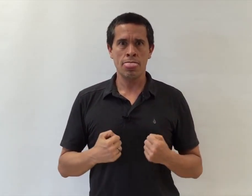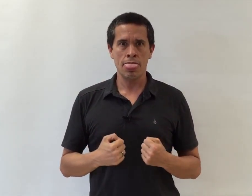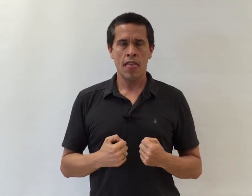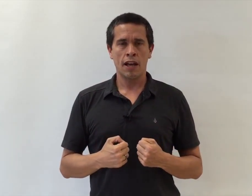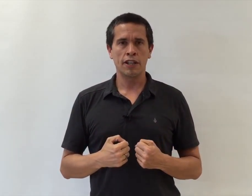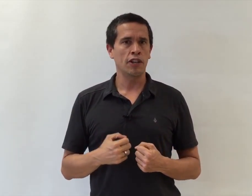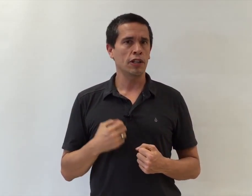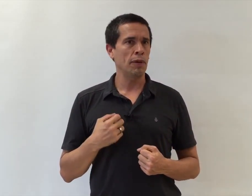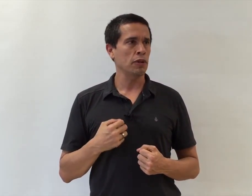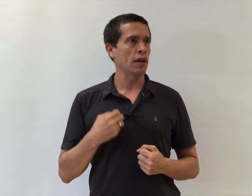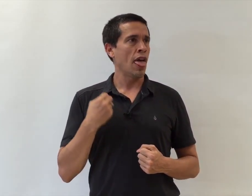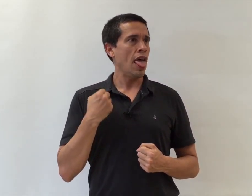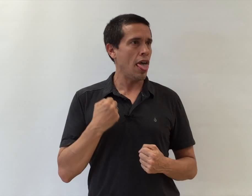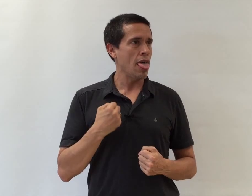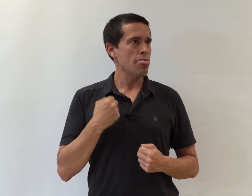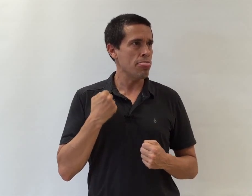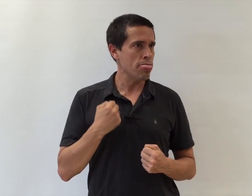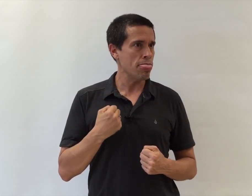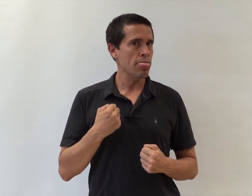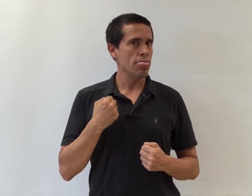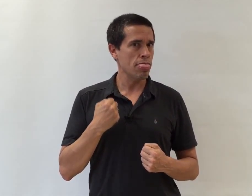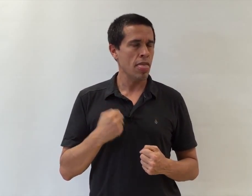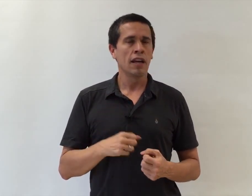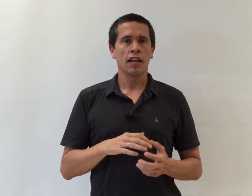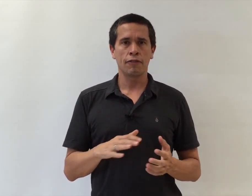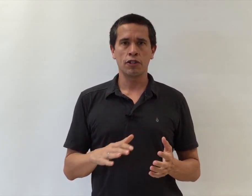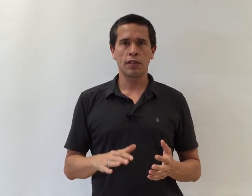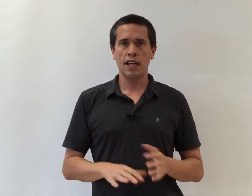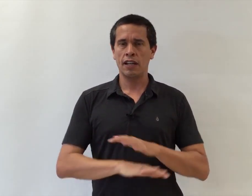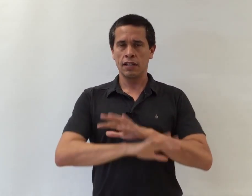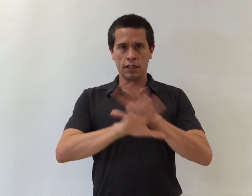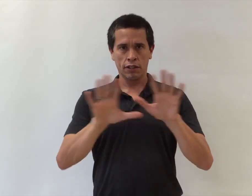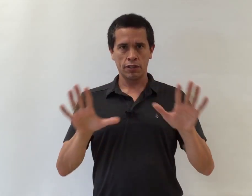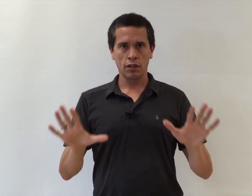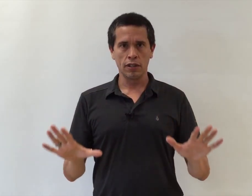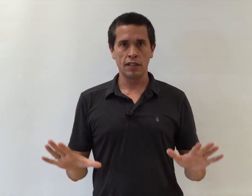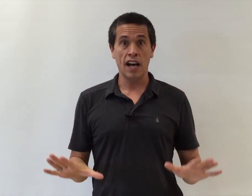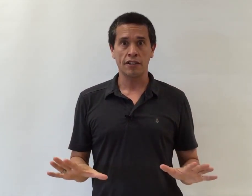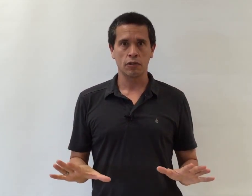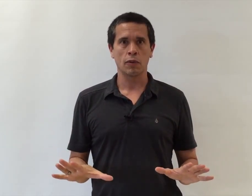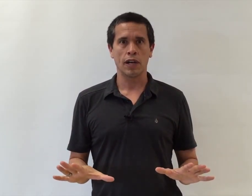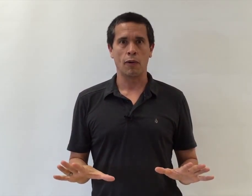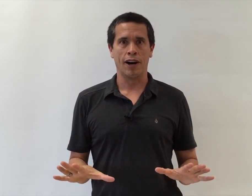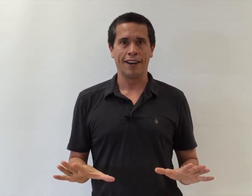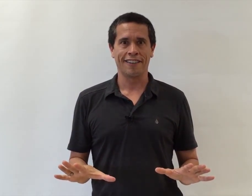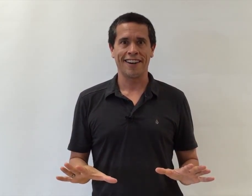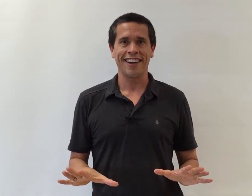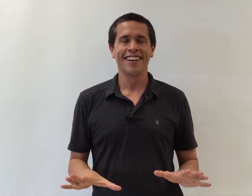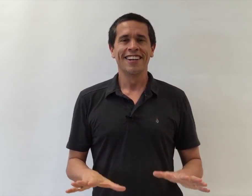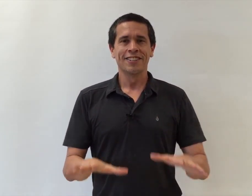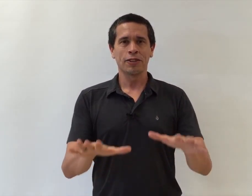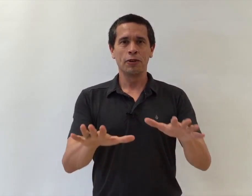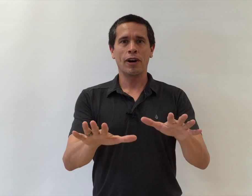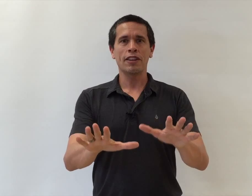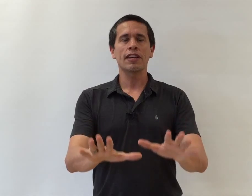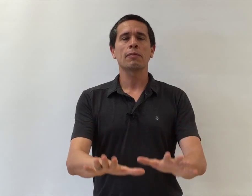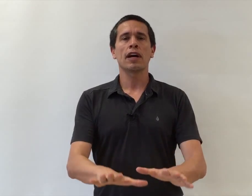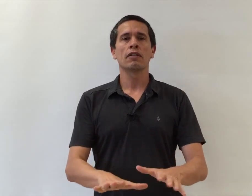you hear your breath going, if you're doing that, you're totally not doing what I want. Okay. So you want to think about